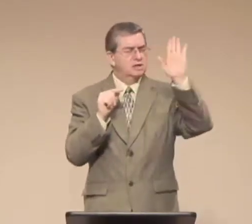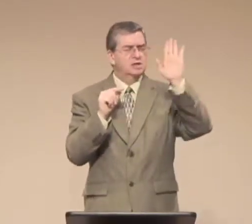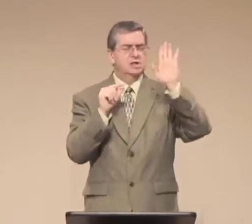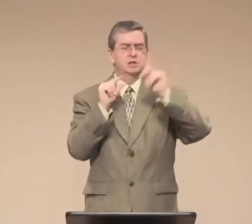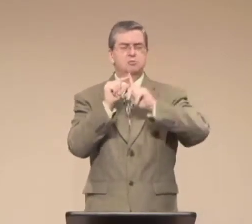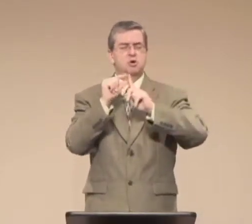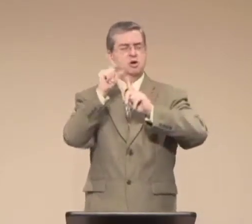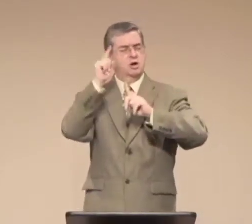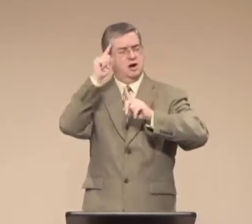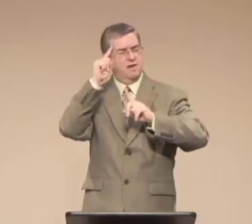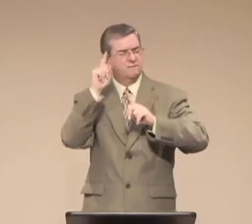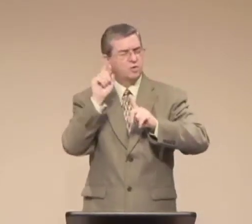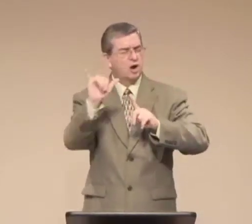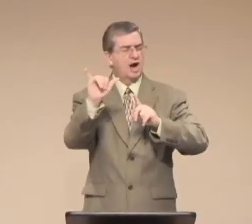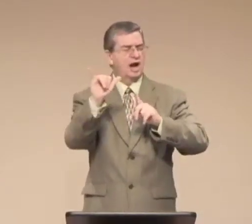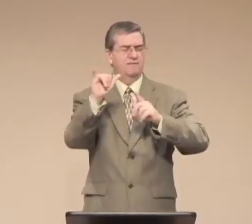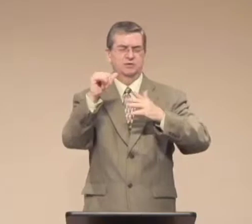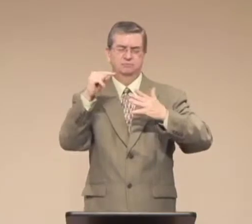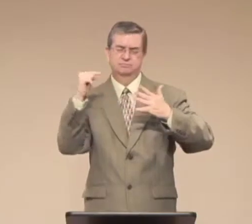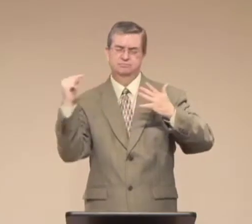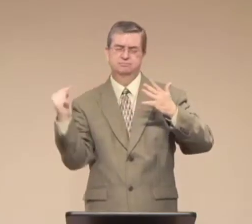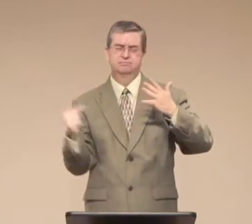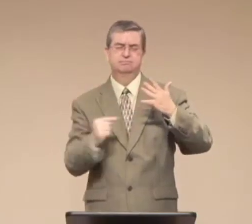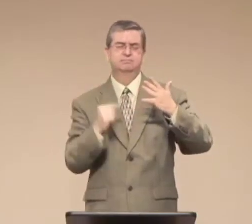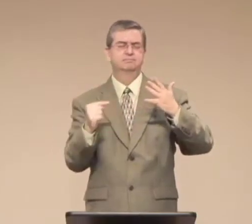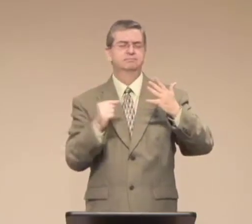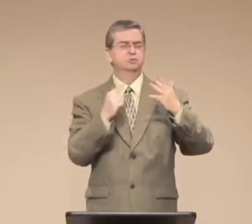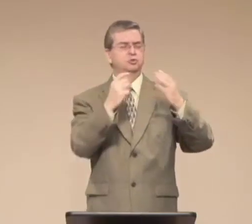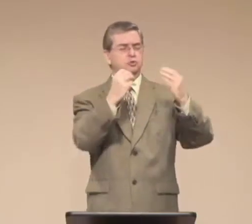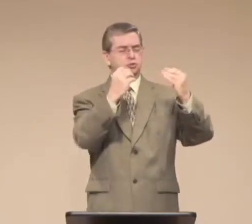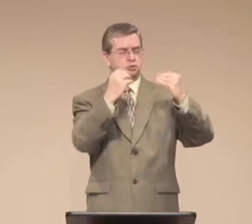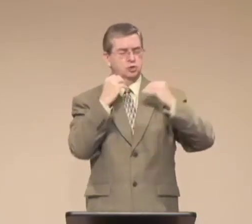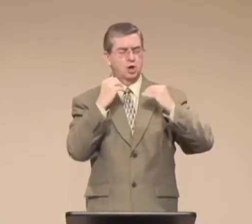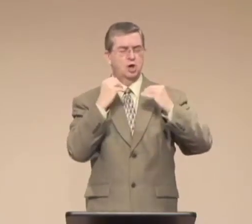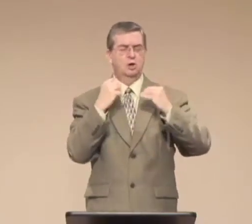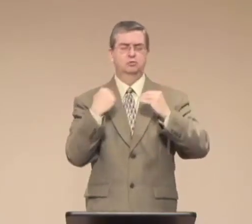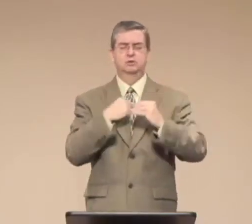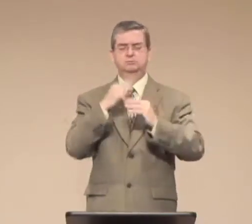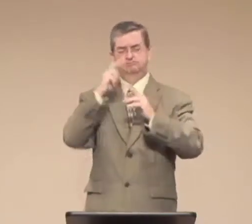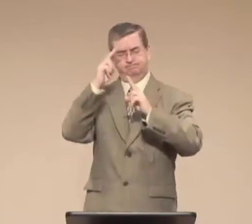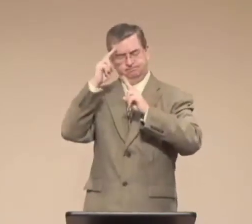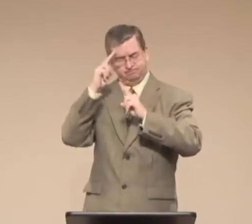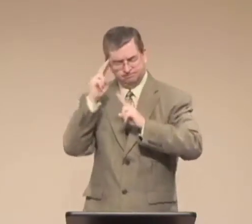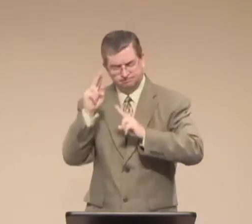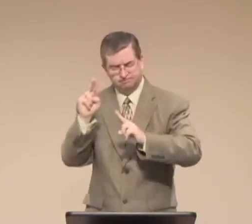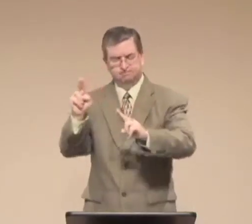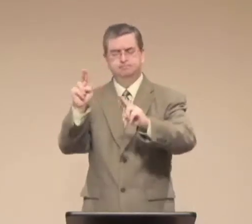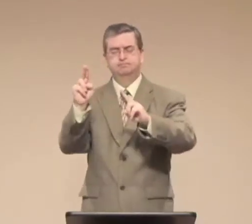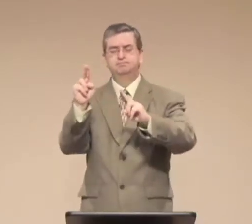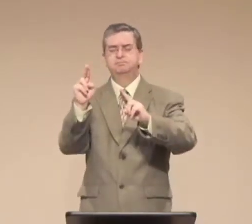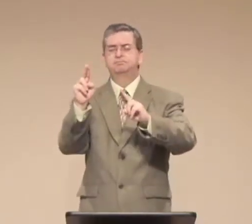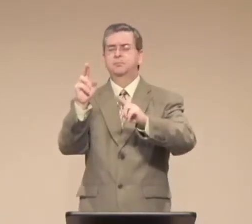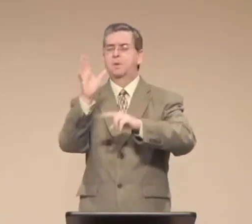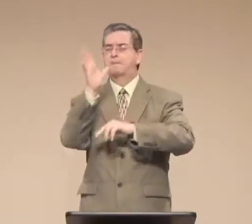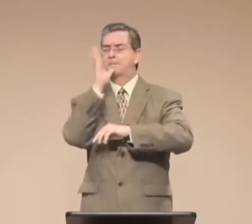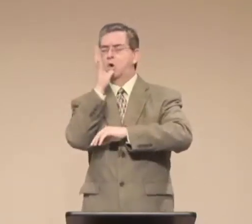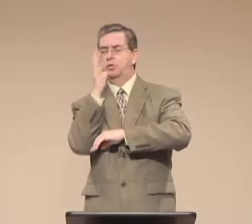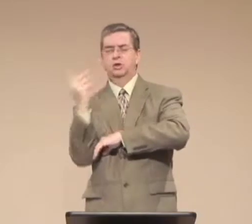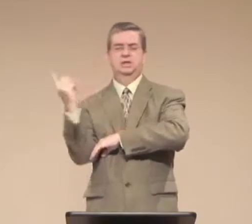through this message this morning. Your eternal message that